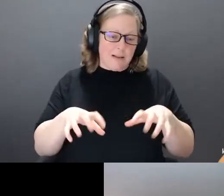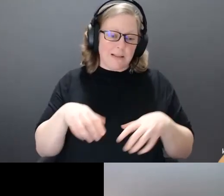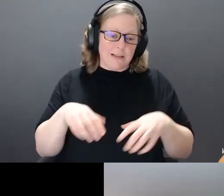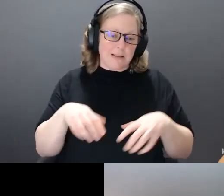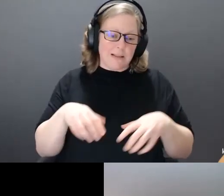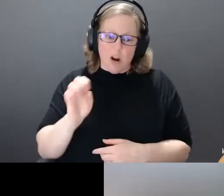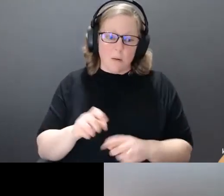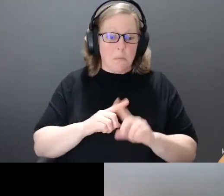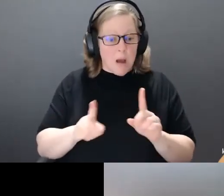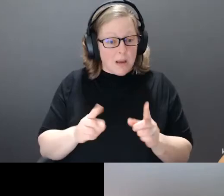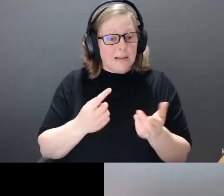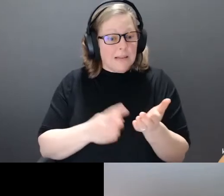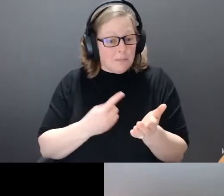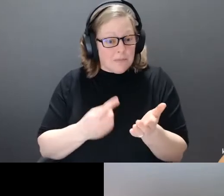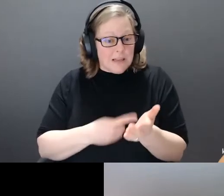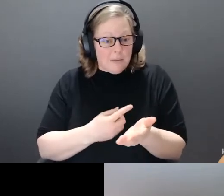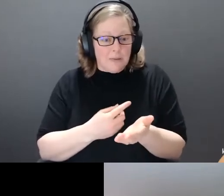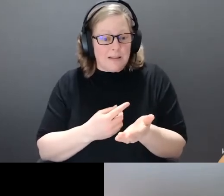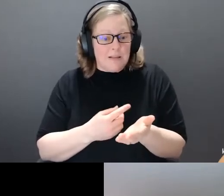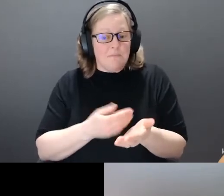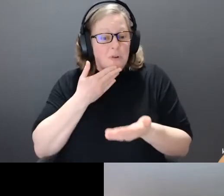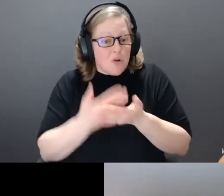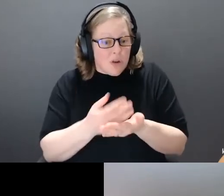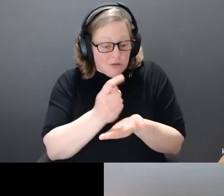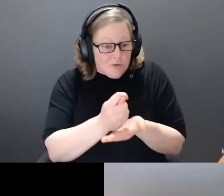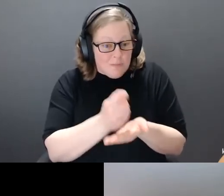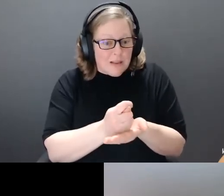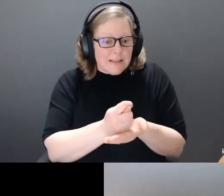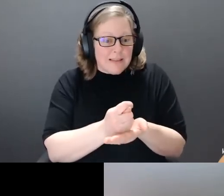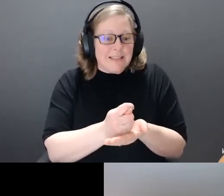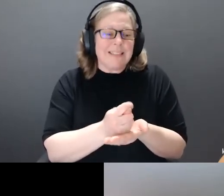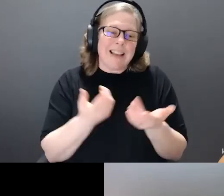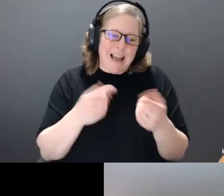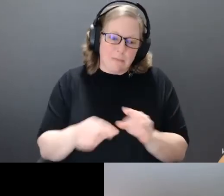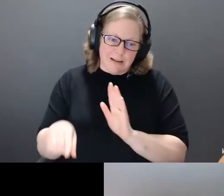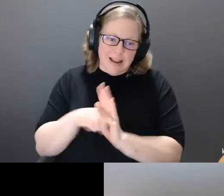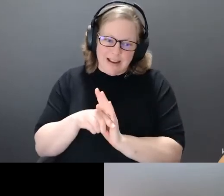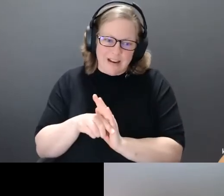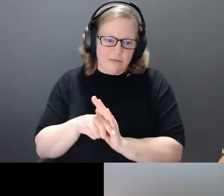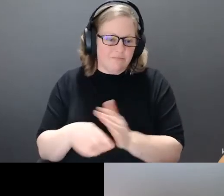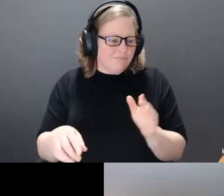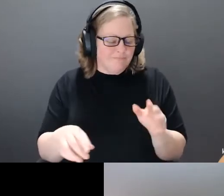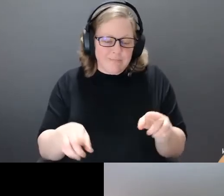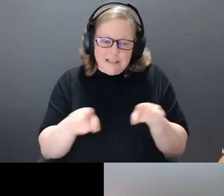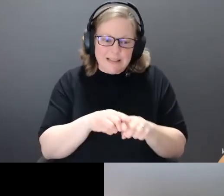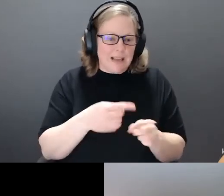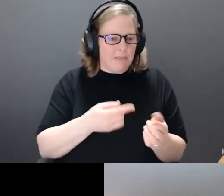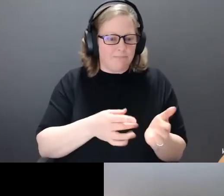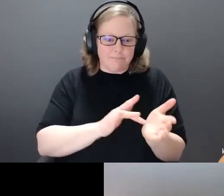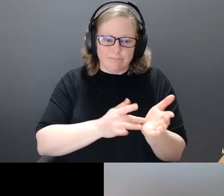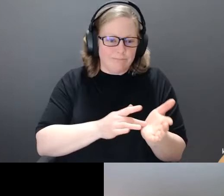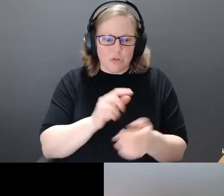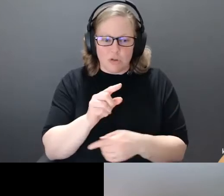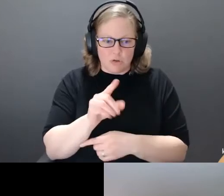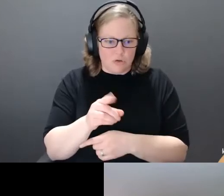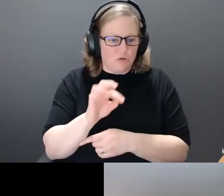helpful interventions can have unintended negative side effects, just like prescription drugs. Recently, I realized that the harness